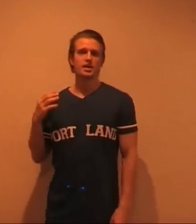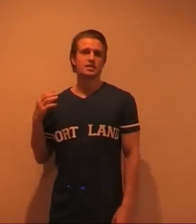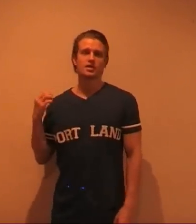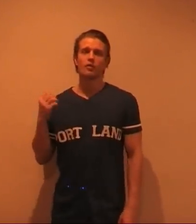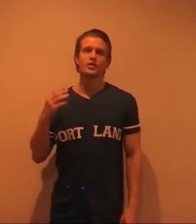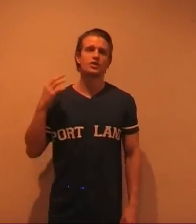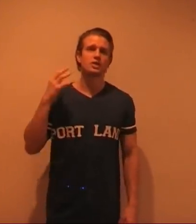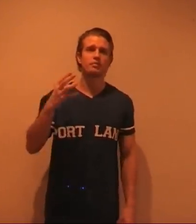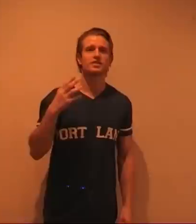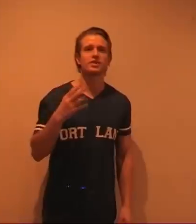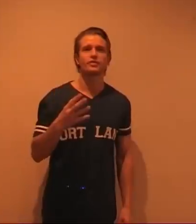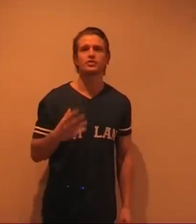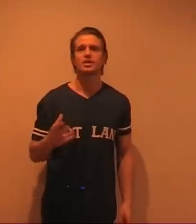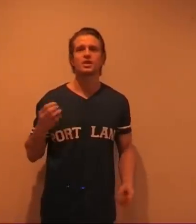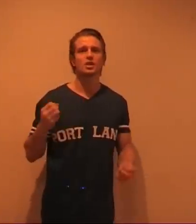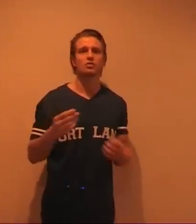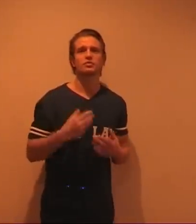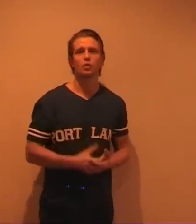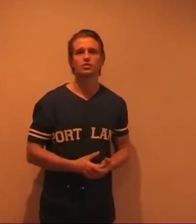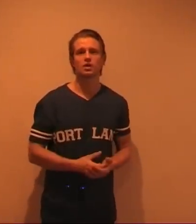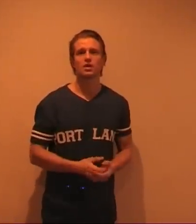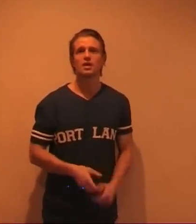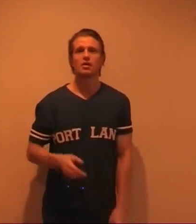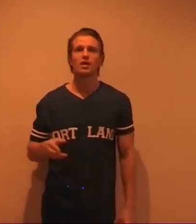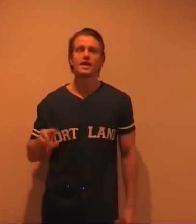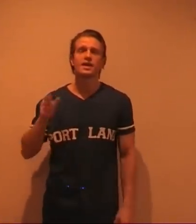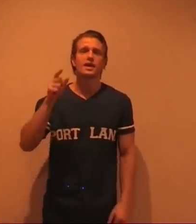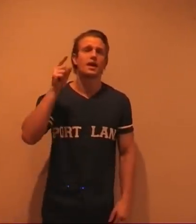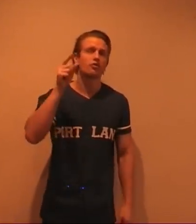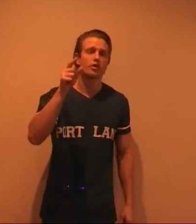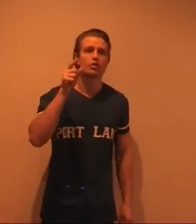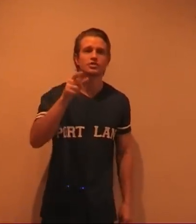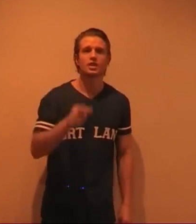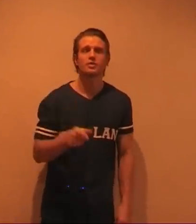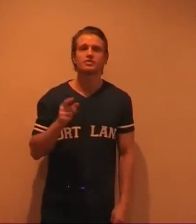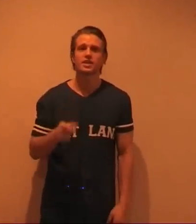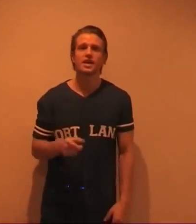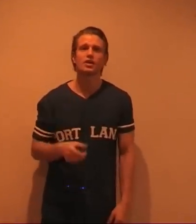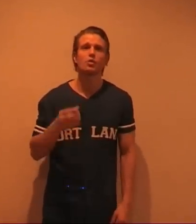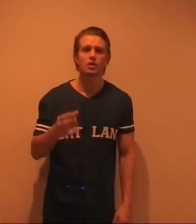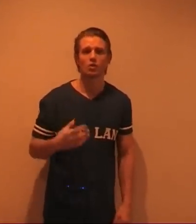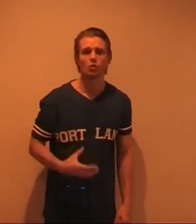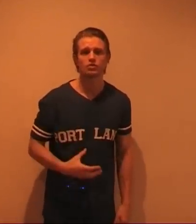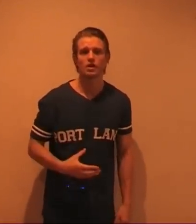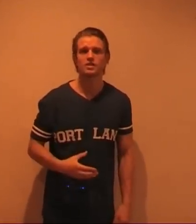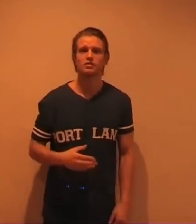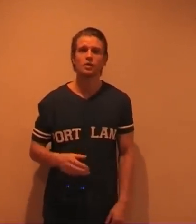It's the obvious and best thing for your skin. Lots of water. Right. A real good tip is to get coconut water. It's a real